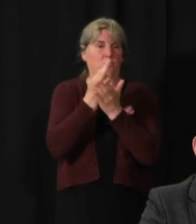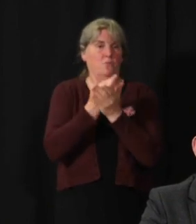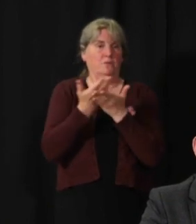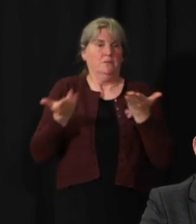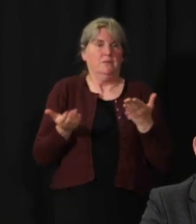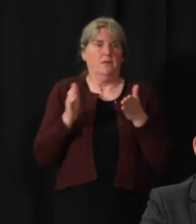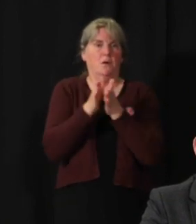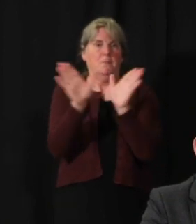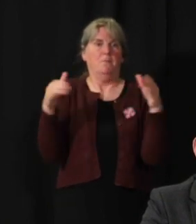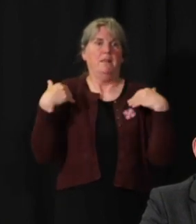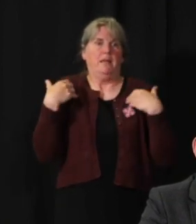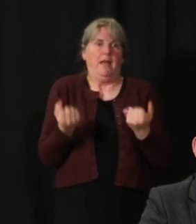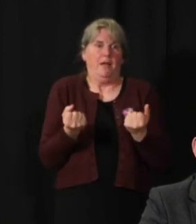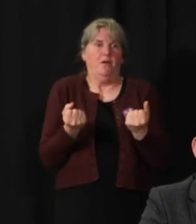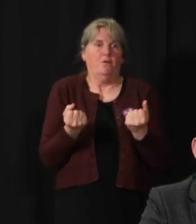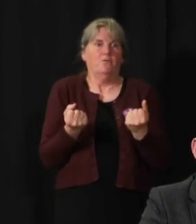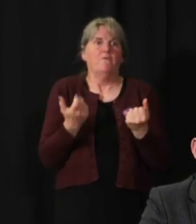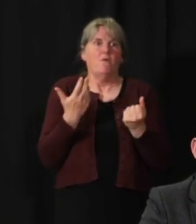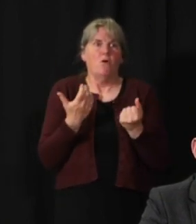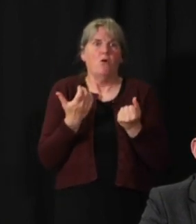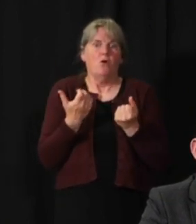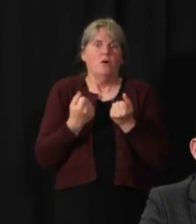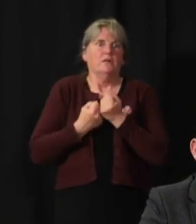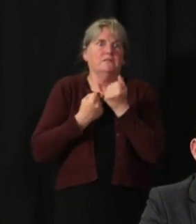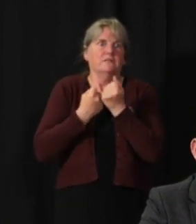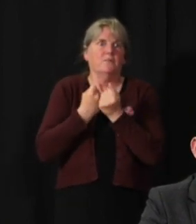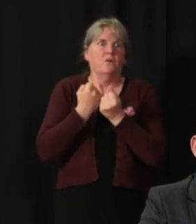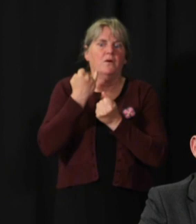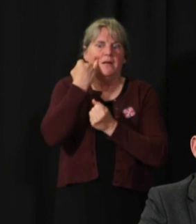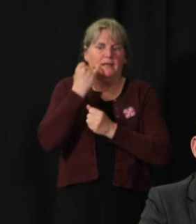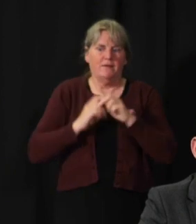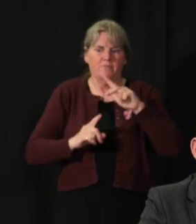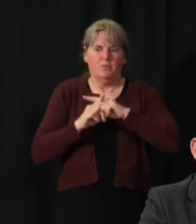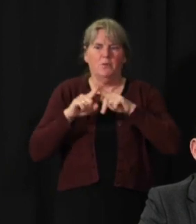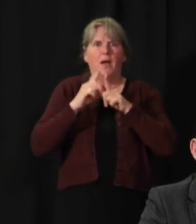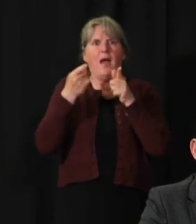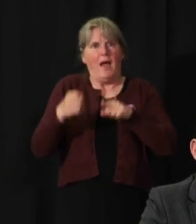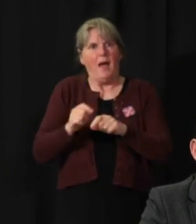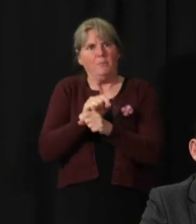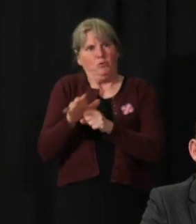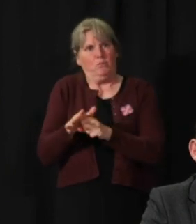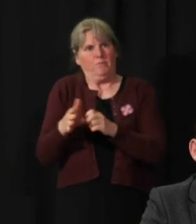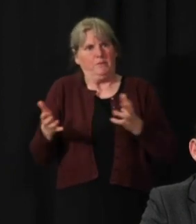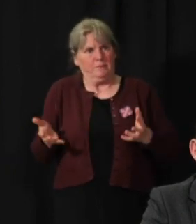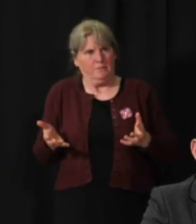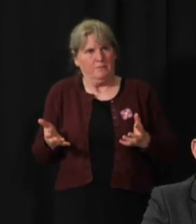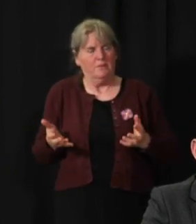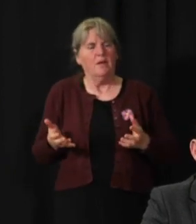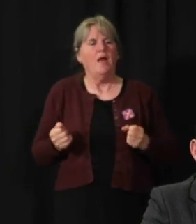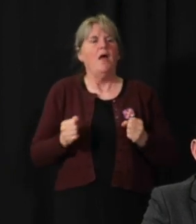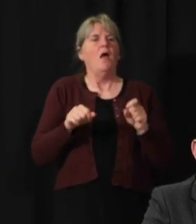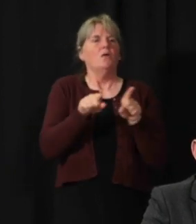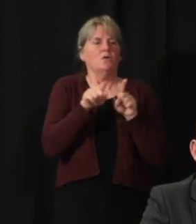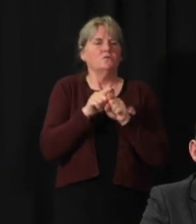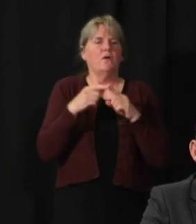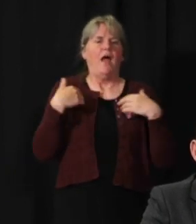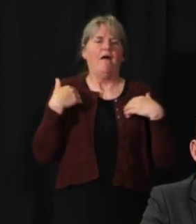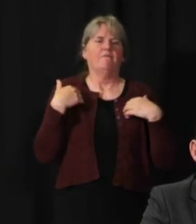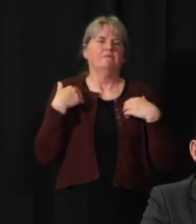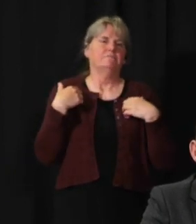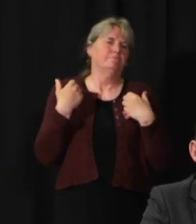maintain our capacity to be able to do the case identification, the contact tracing, and to be able to then